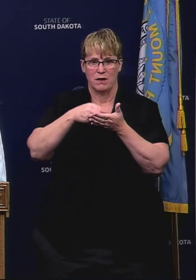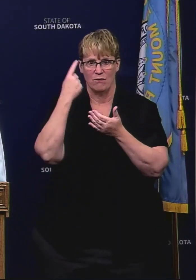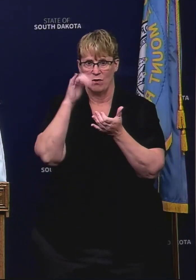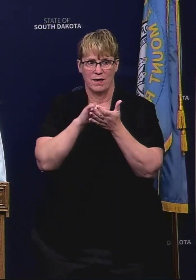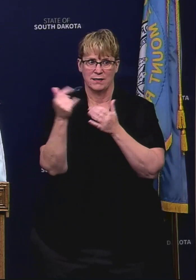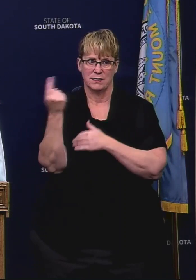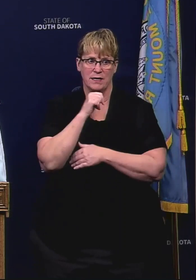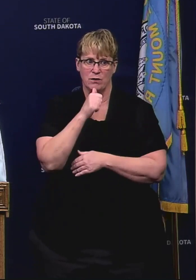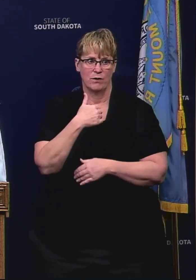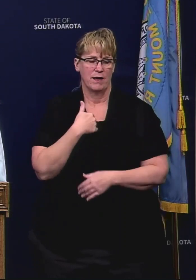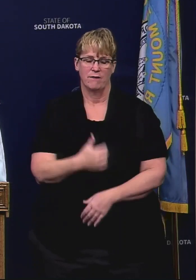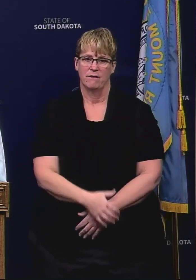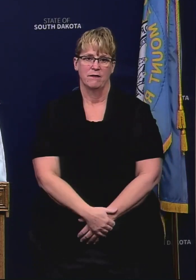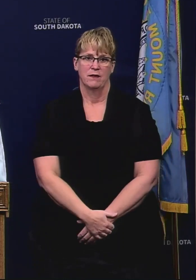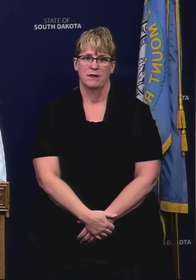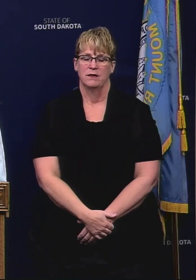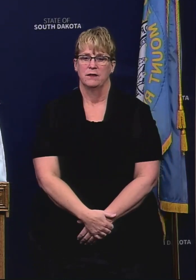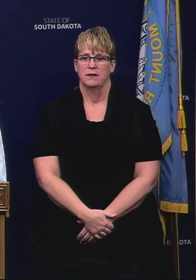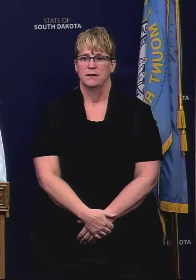today.